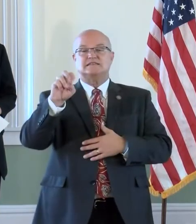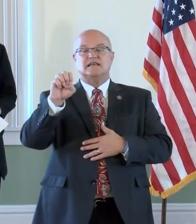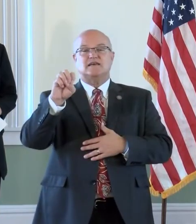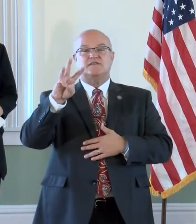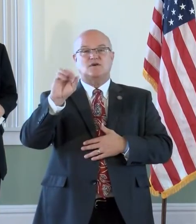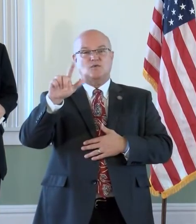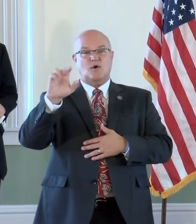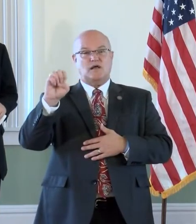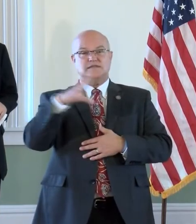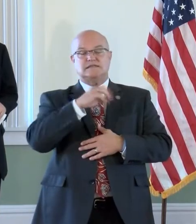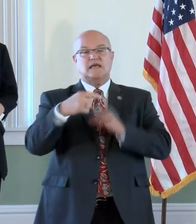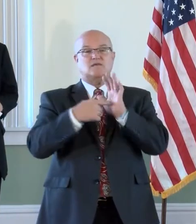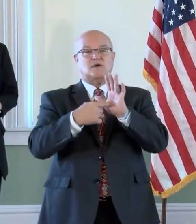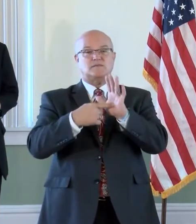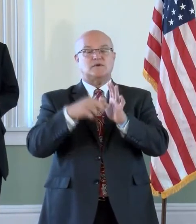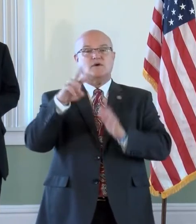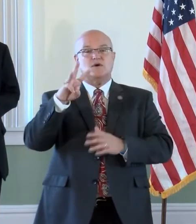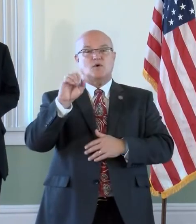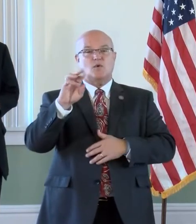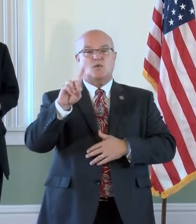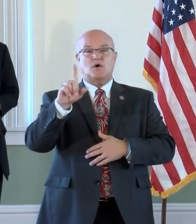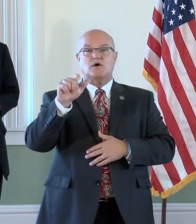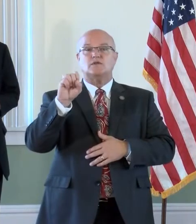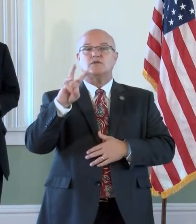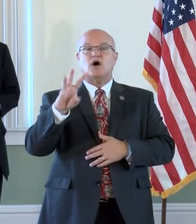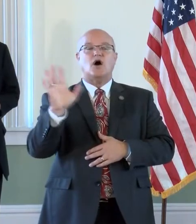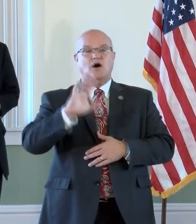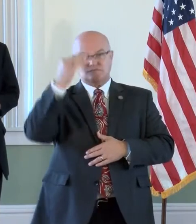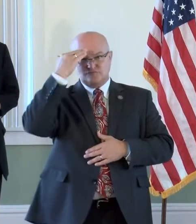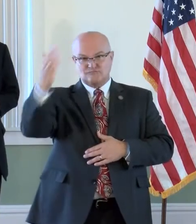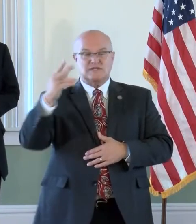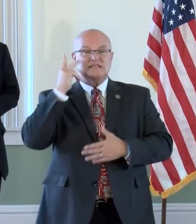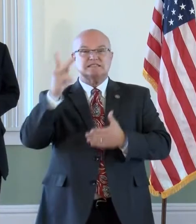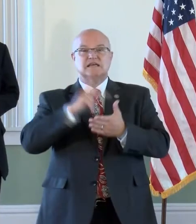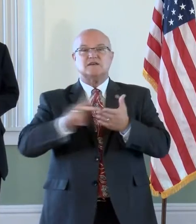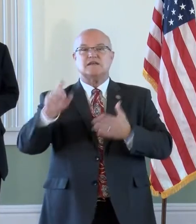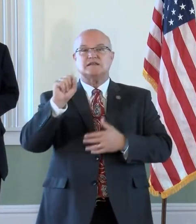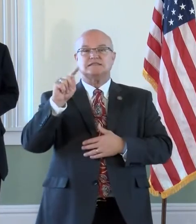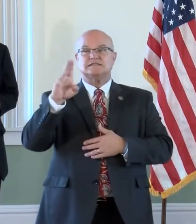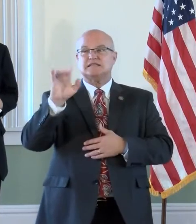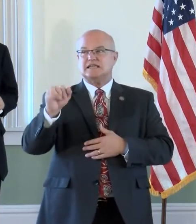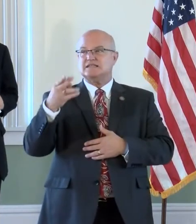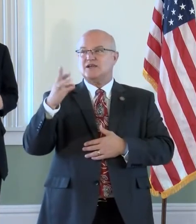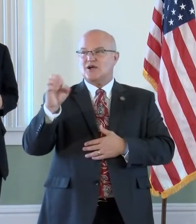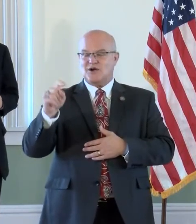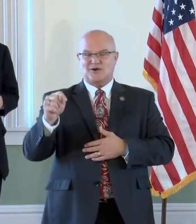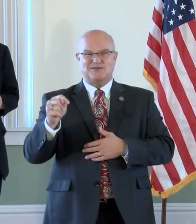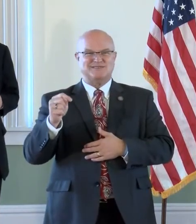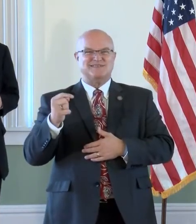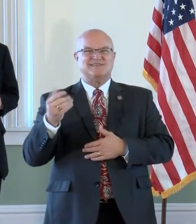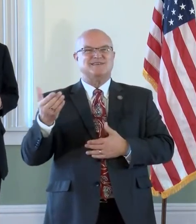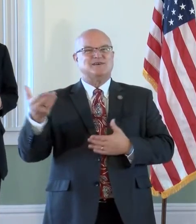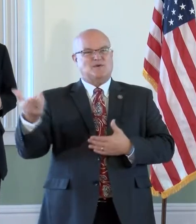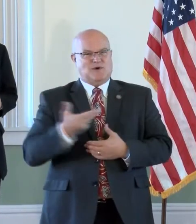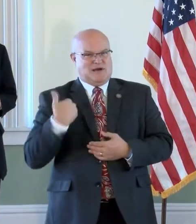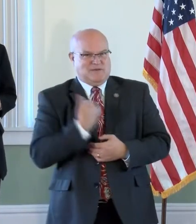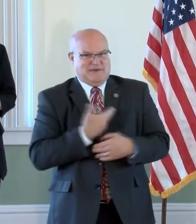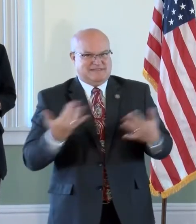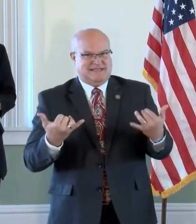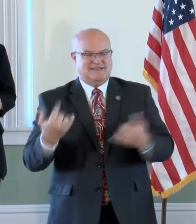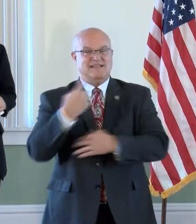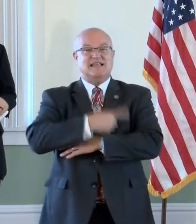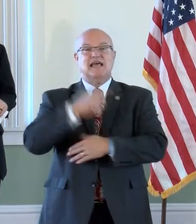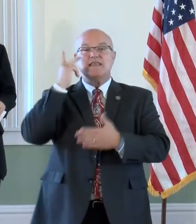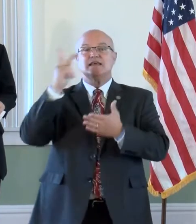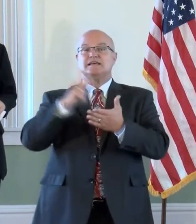Representative Jeff Wardlaw. I also wanted to acknowledge Secretary Stacey Hurst, who is our host today, the Secretary